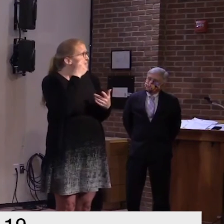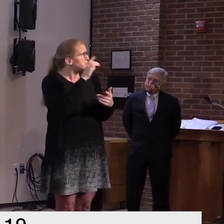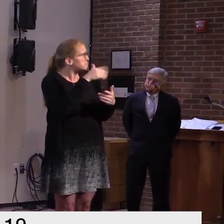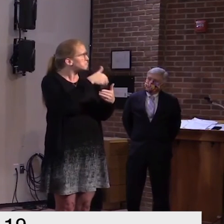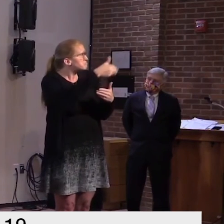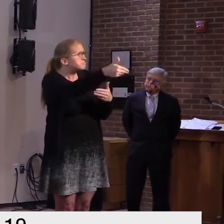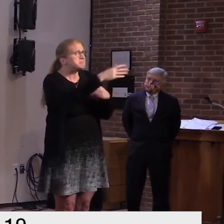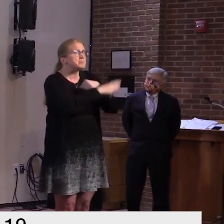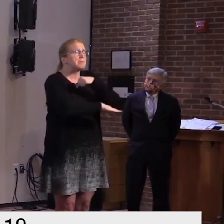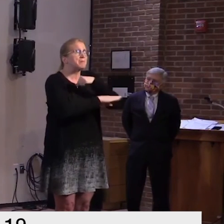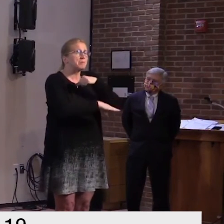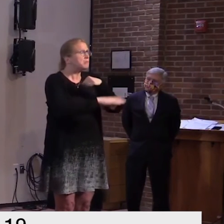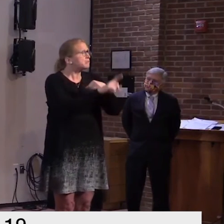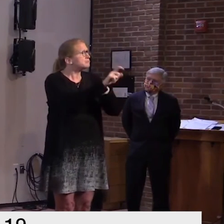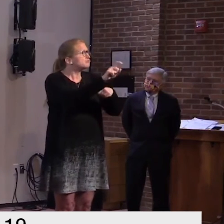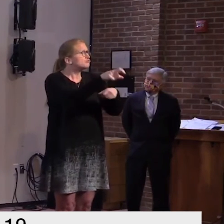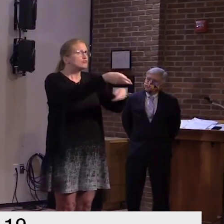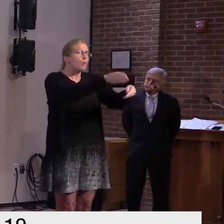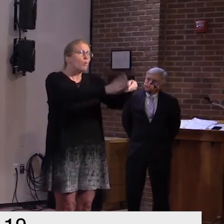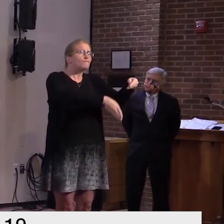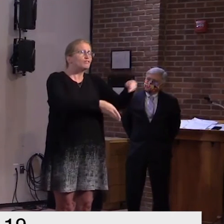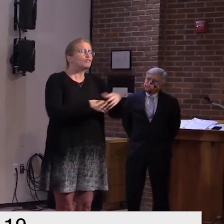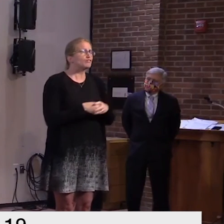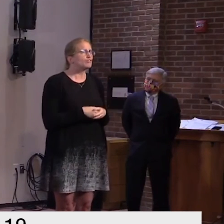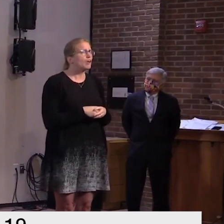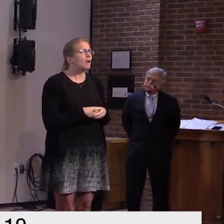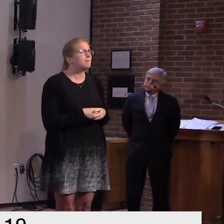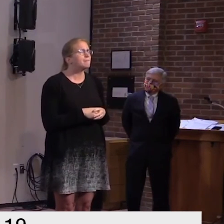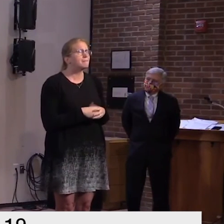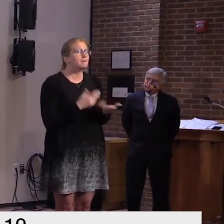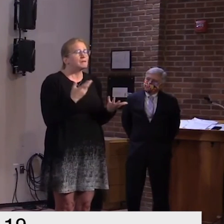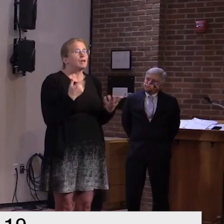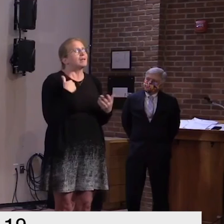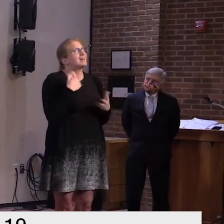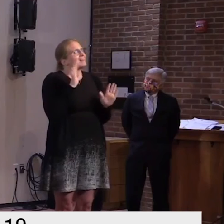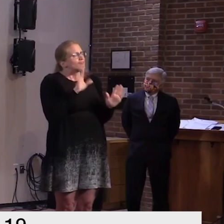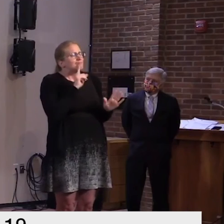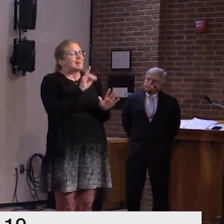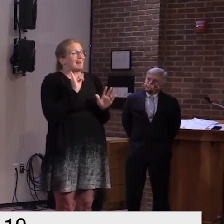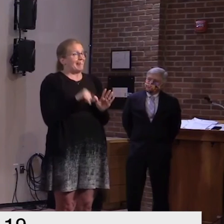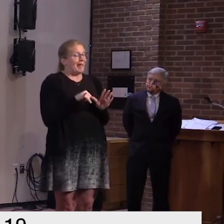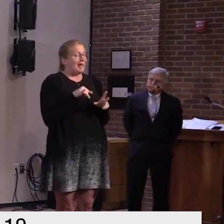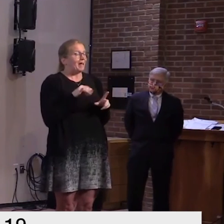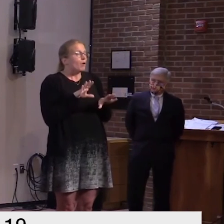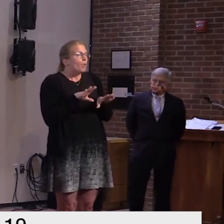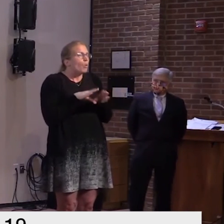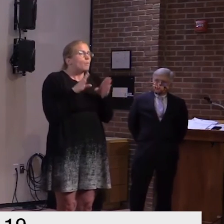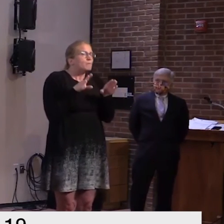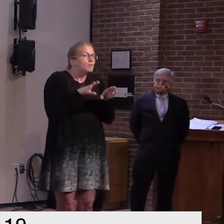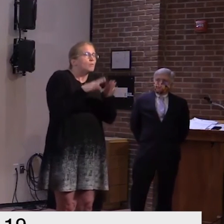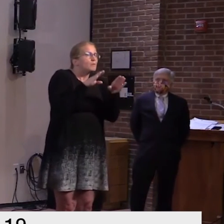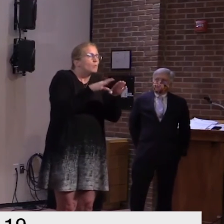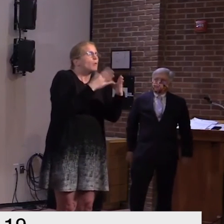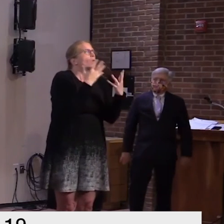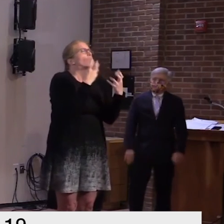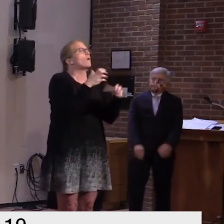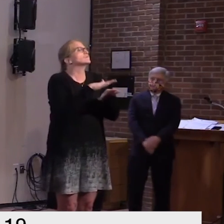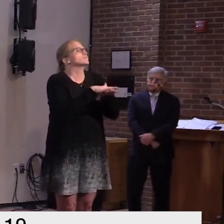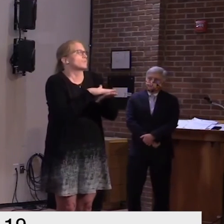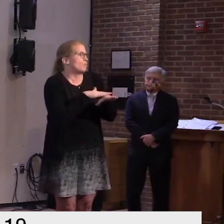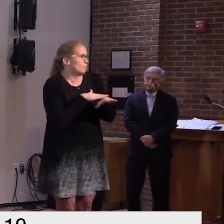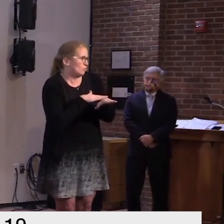it's just a question of unwinding it in a safe manner so that we get to a point where everything is open to some